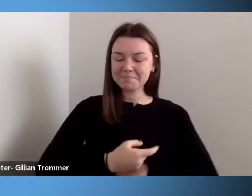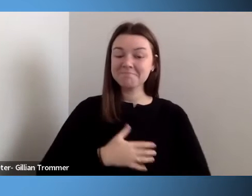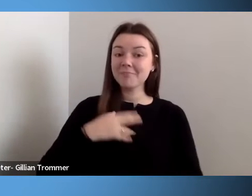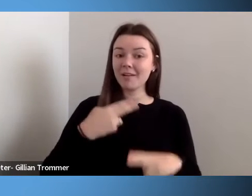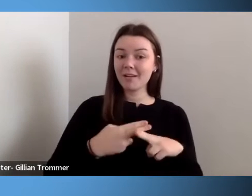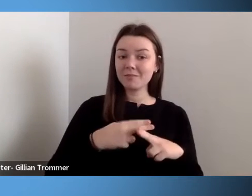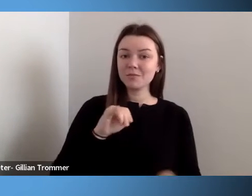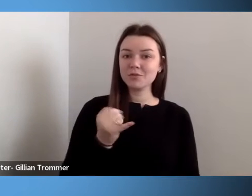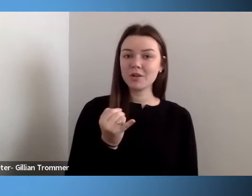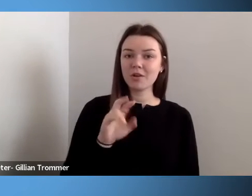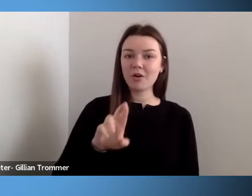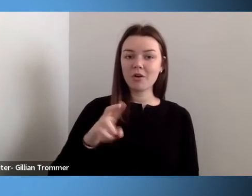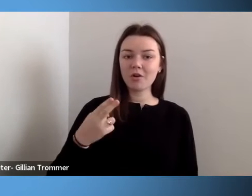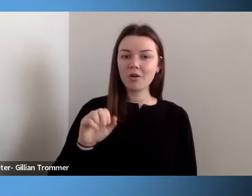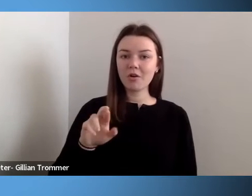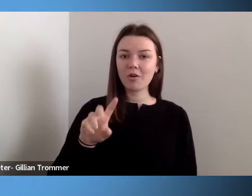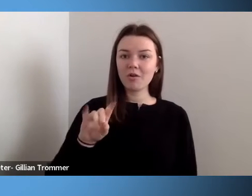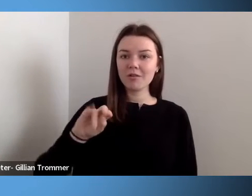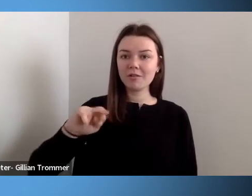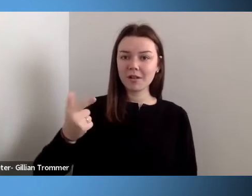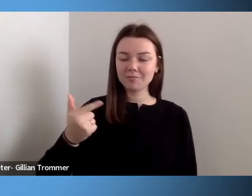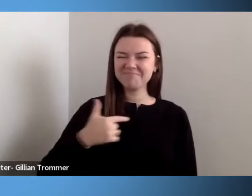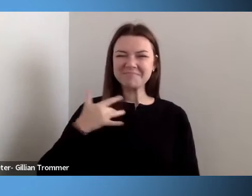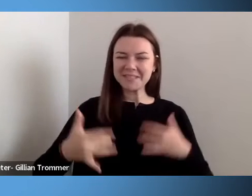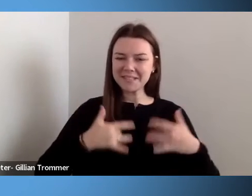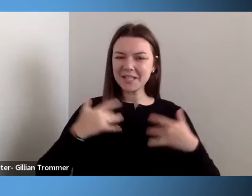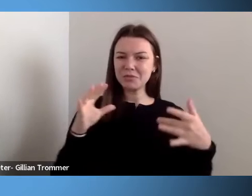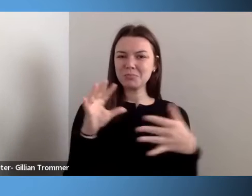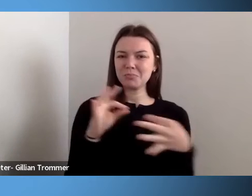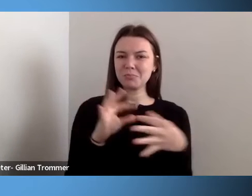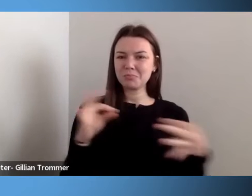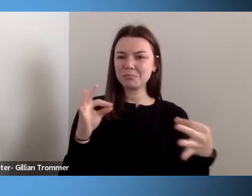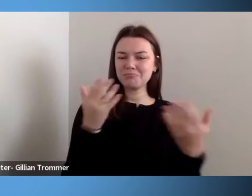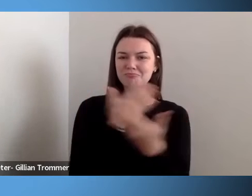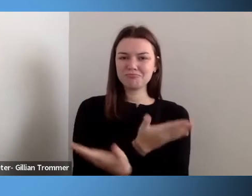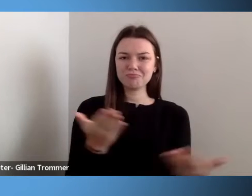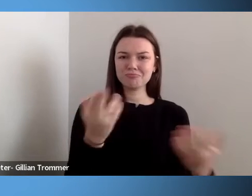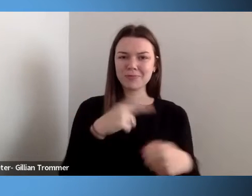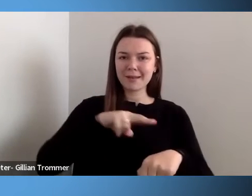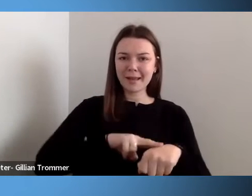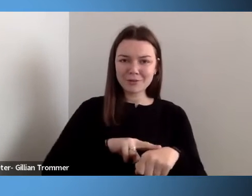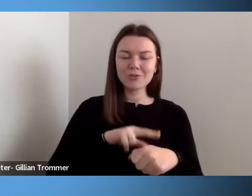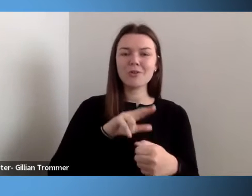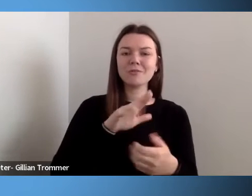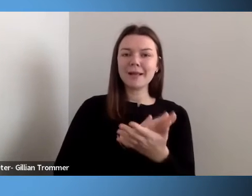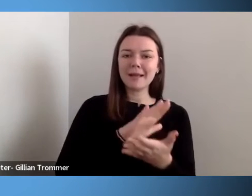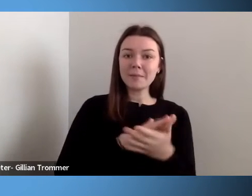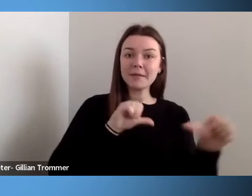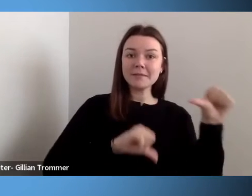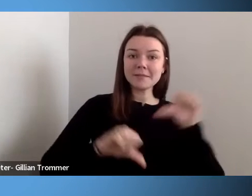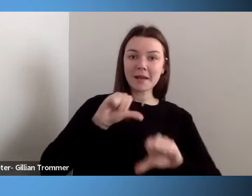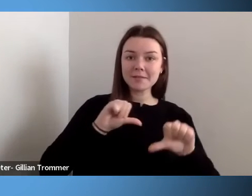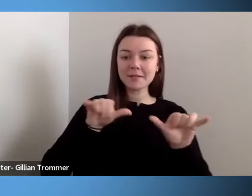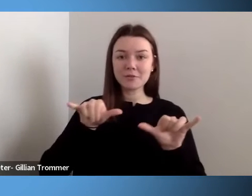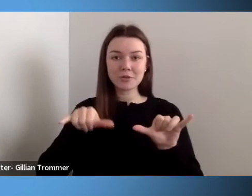excited to make some remarks to the National Academy of Science, Engineering, and Medicine. But before I